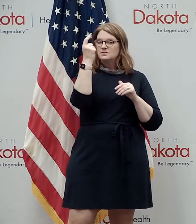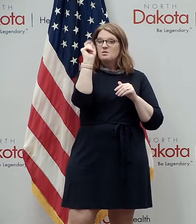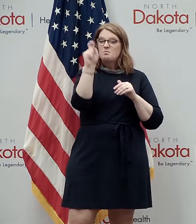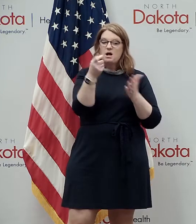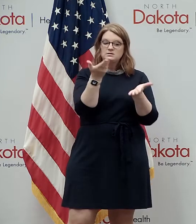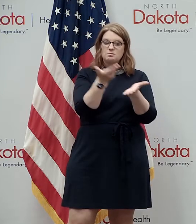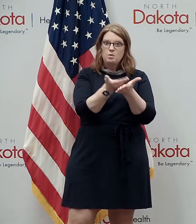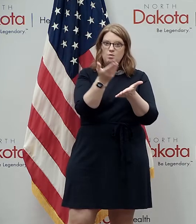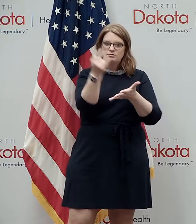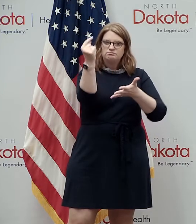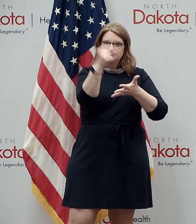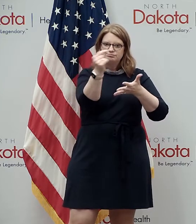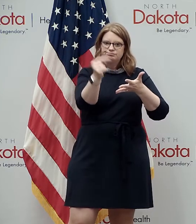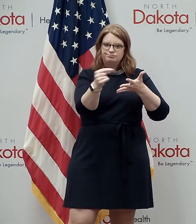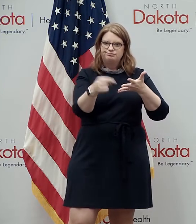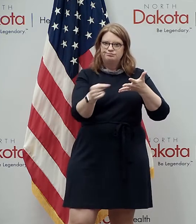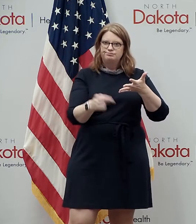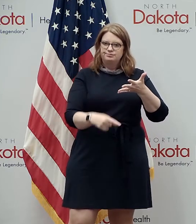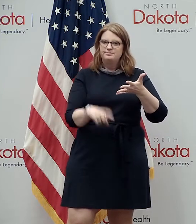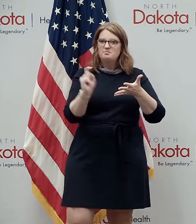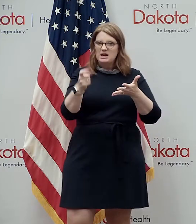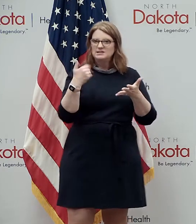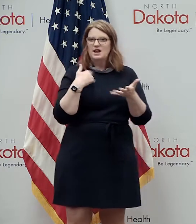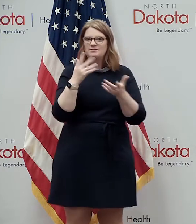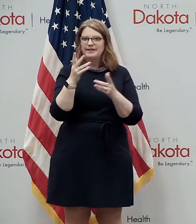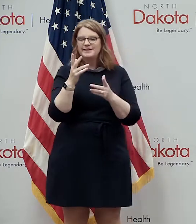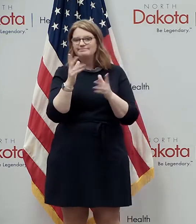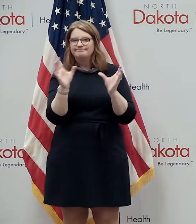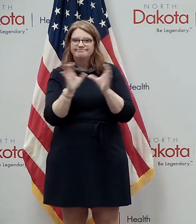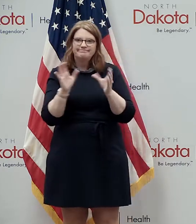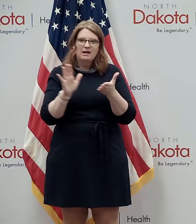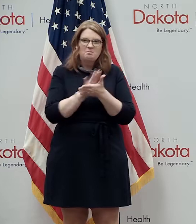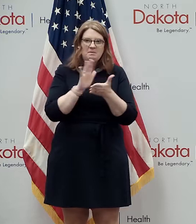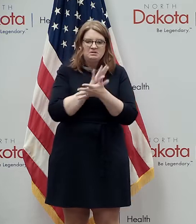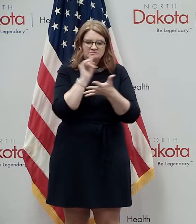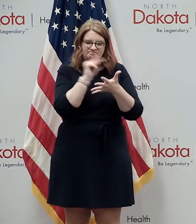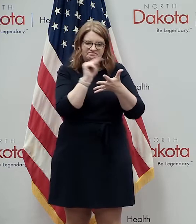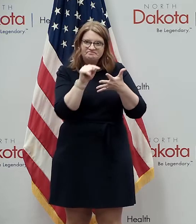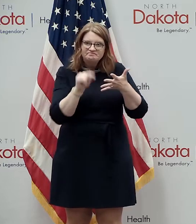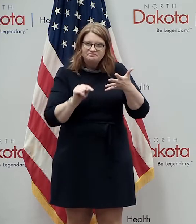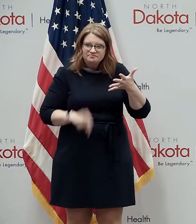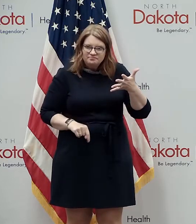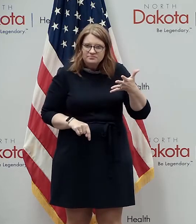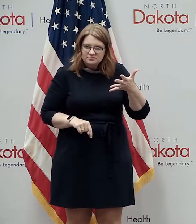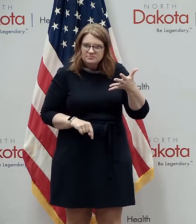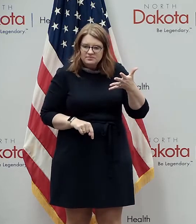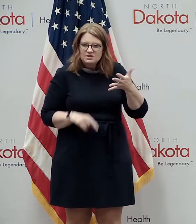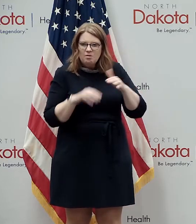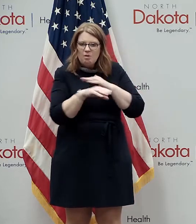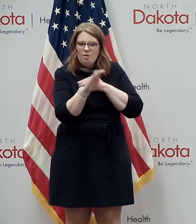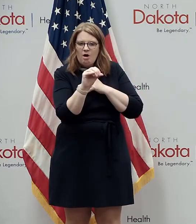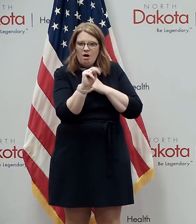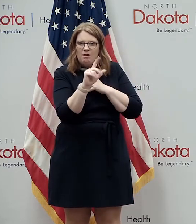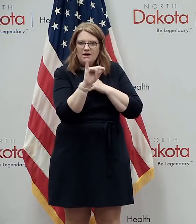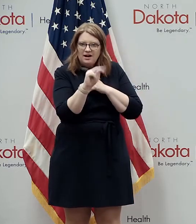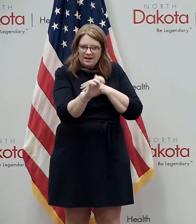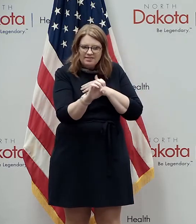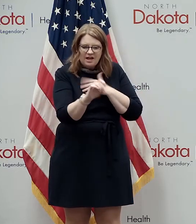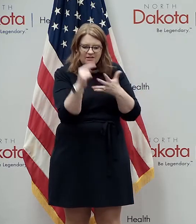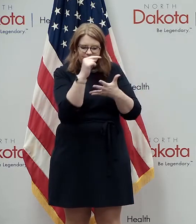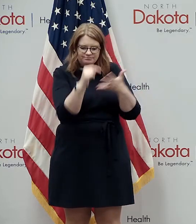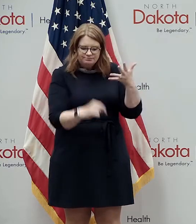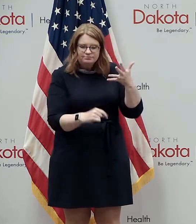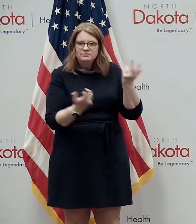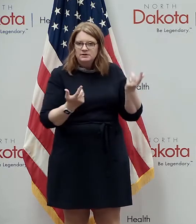take and when you if you come in to do that effort you can sort of again take care of two tasks